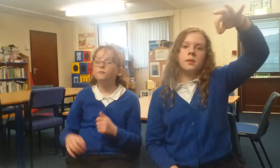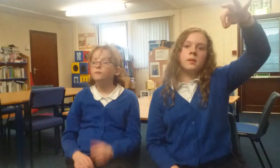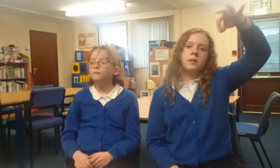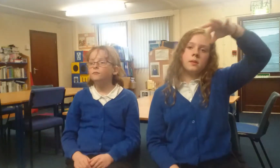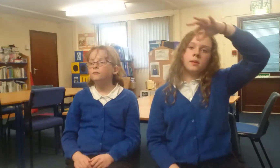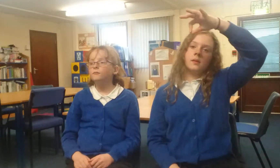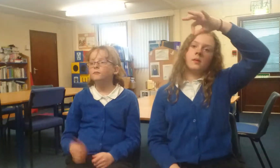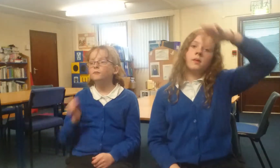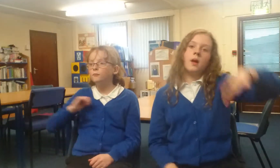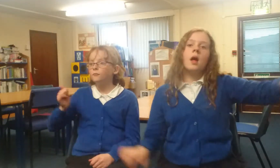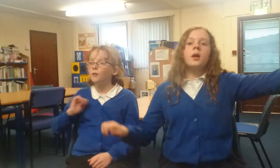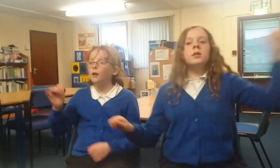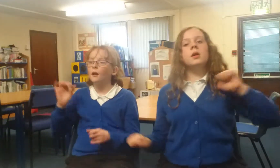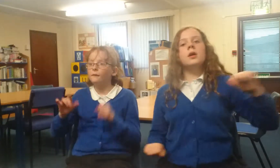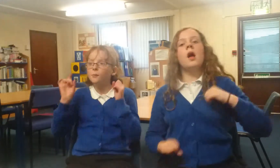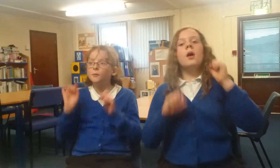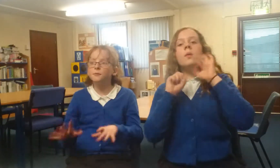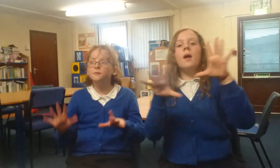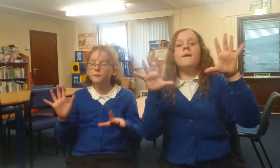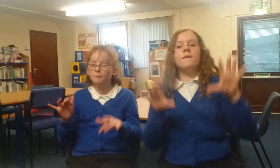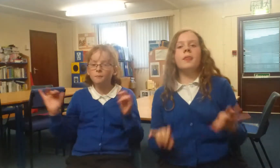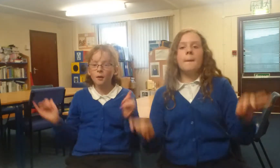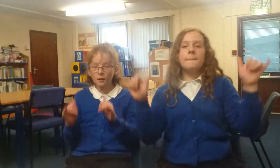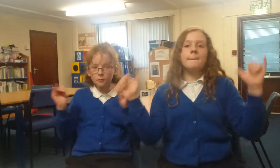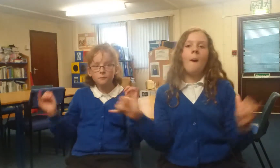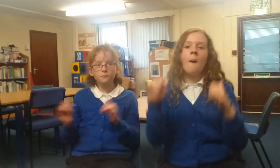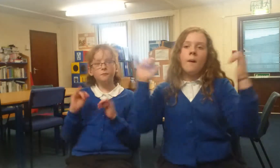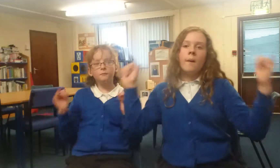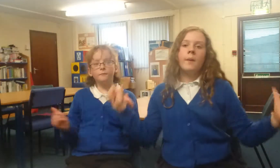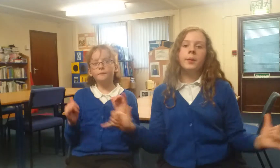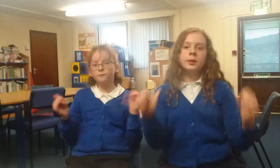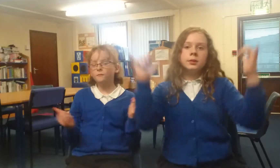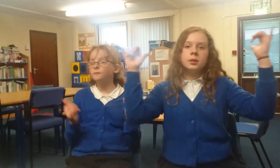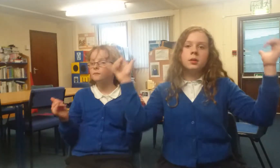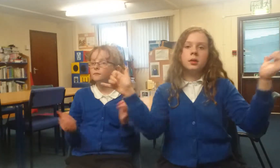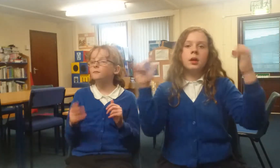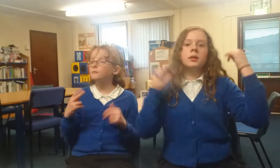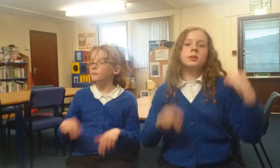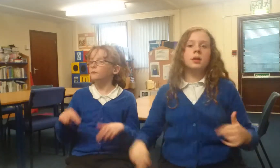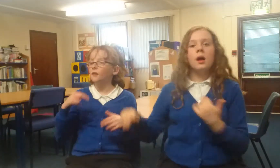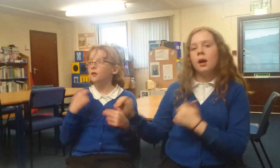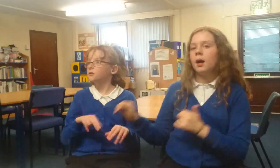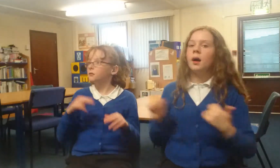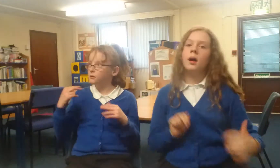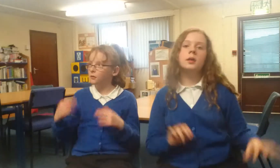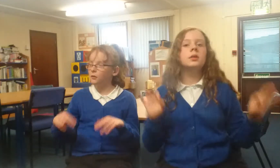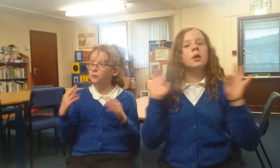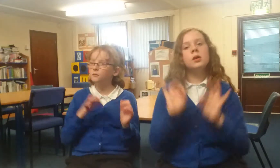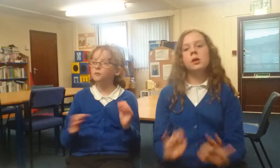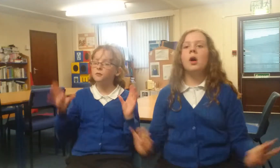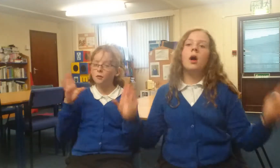We're have a wonderful party And nothing's gonna stop us from dancing